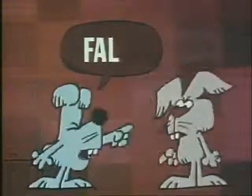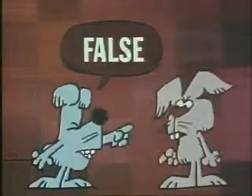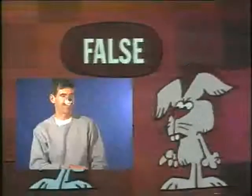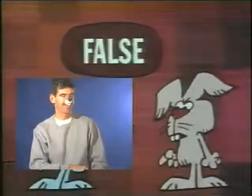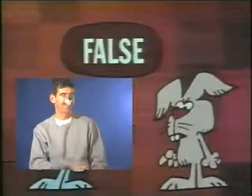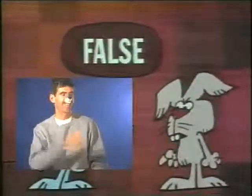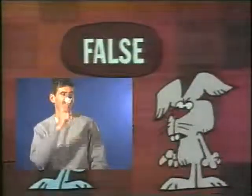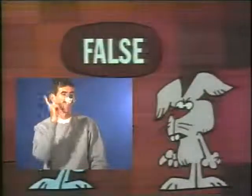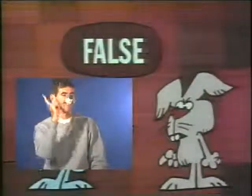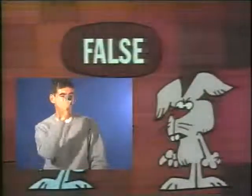False.